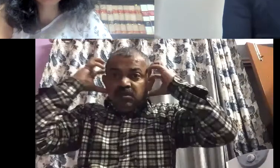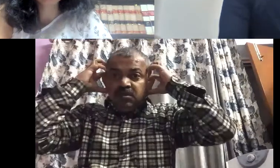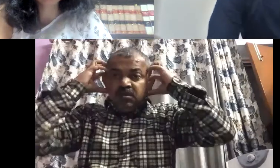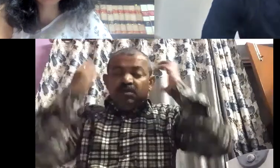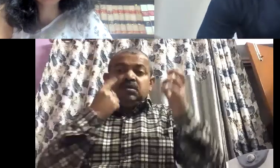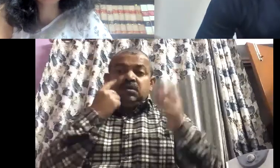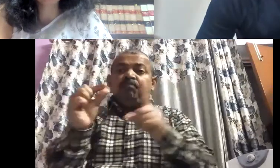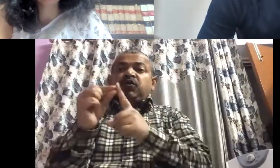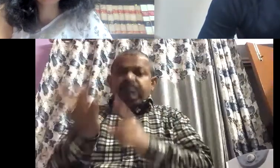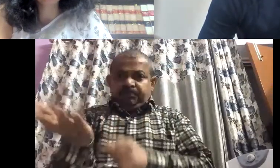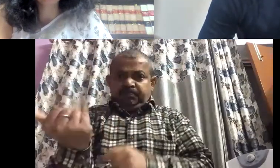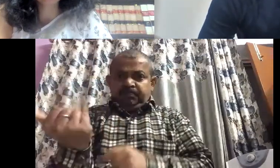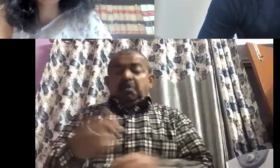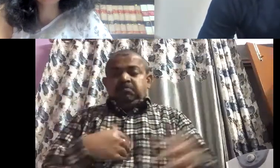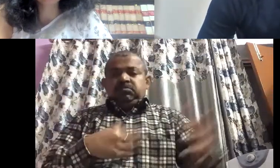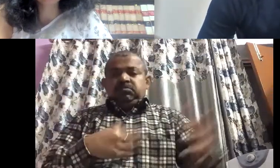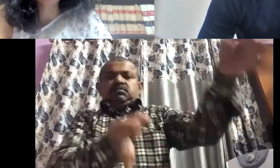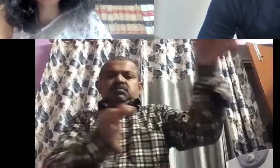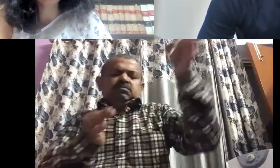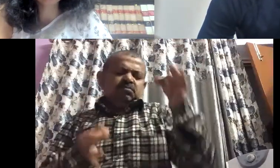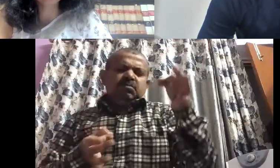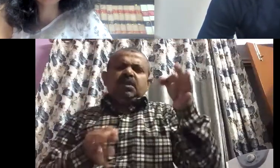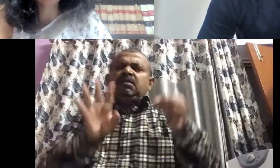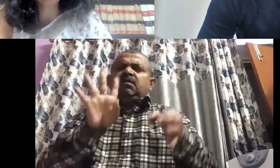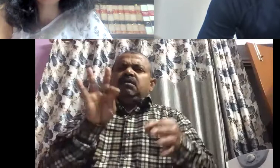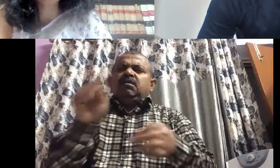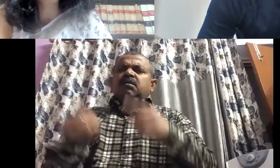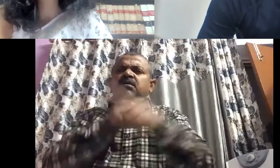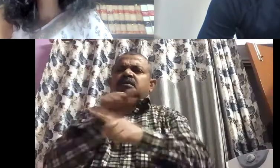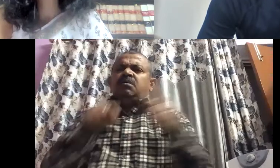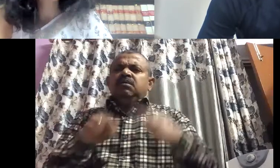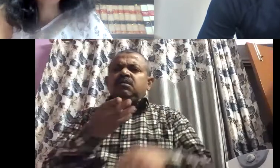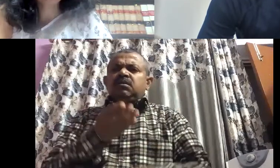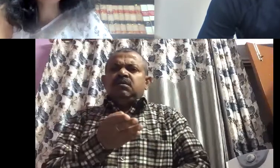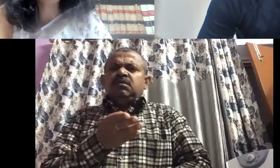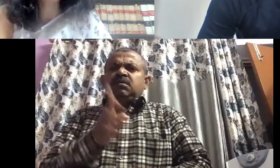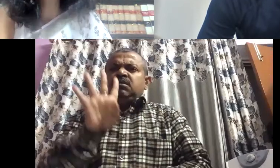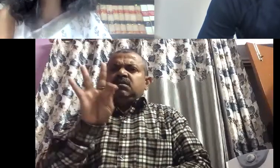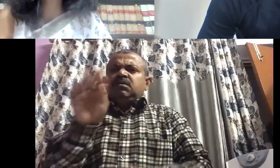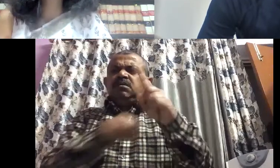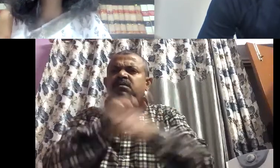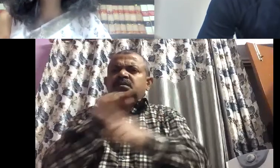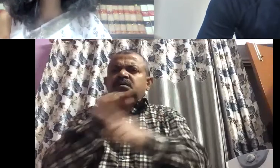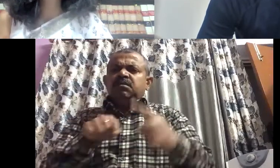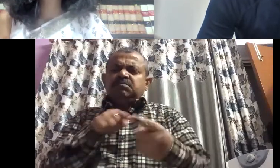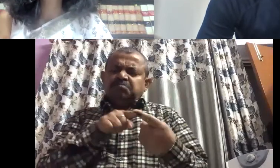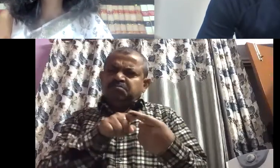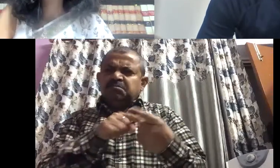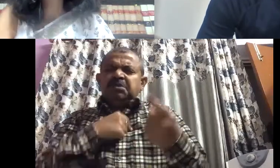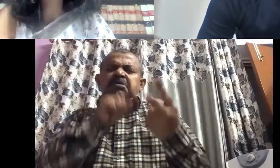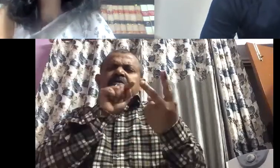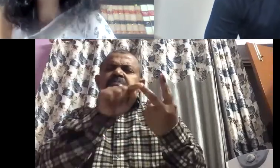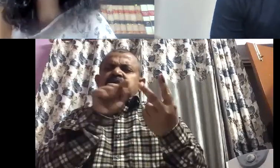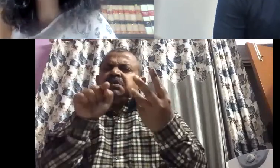that they were asking about person with disability that